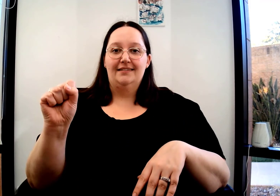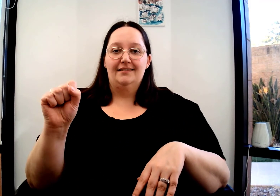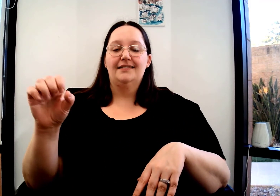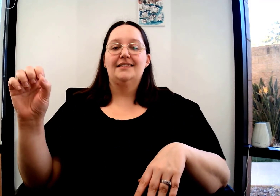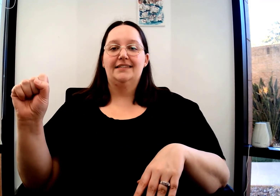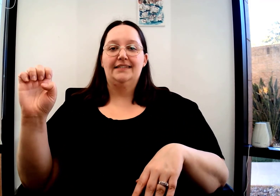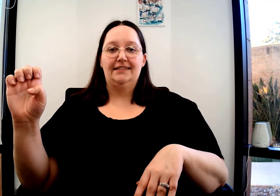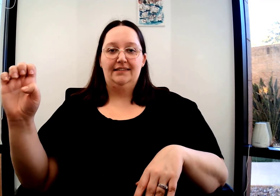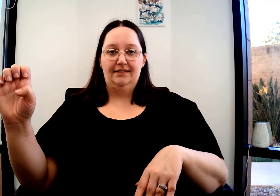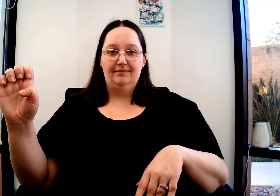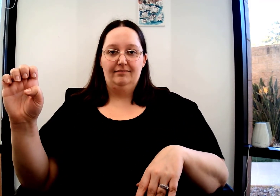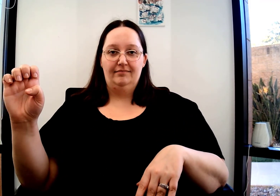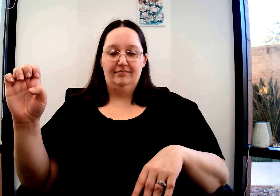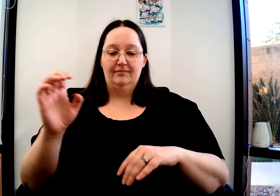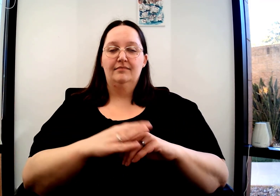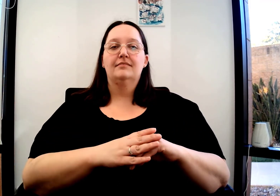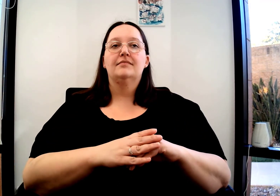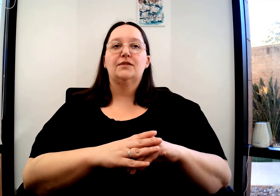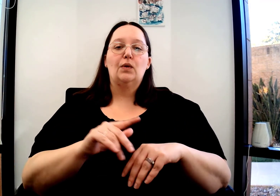Alright, the next one, let's see.